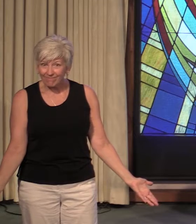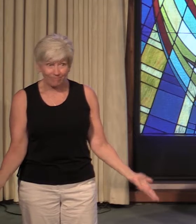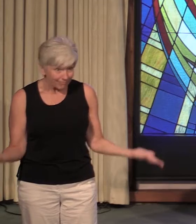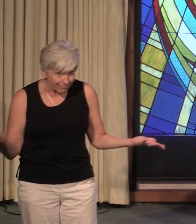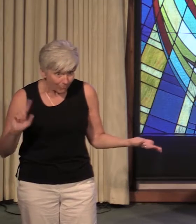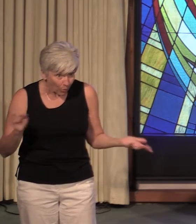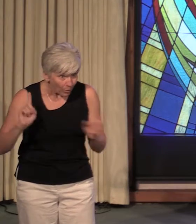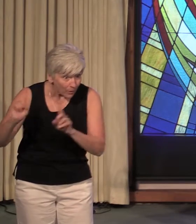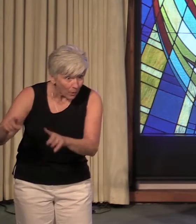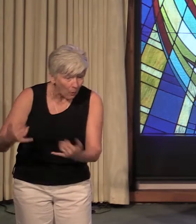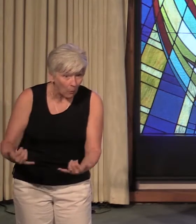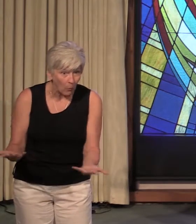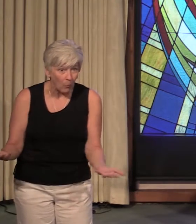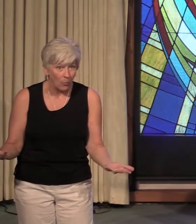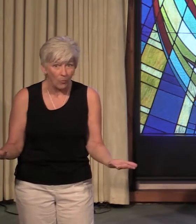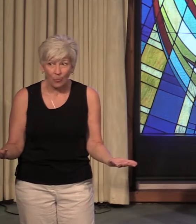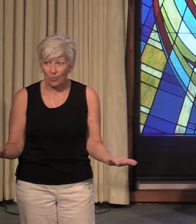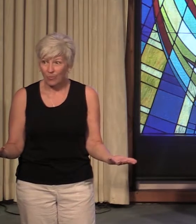where do we go now?